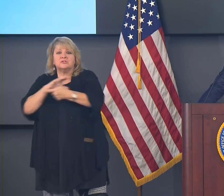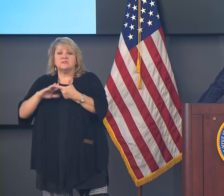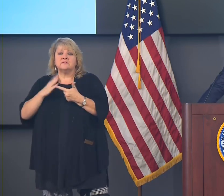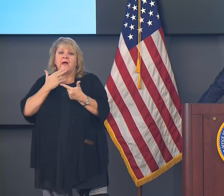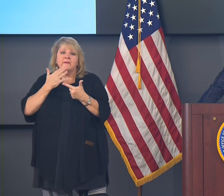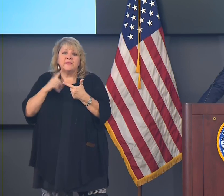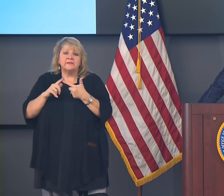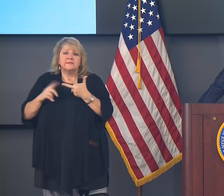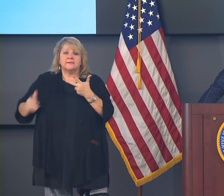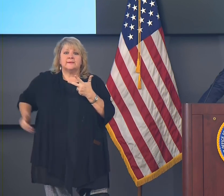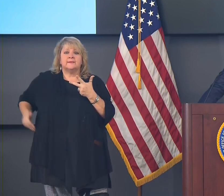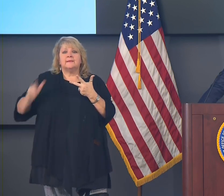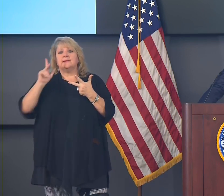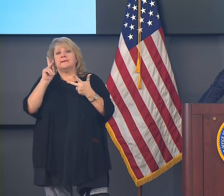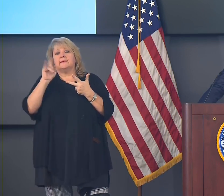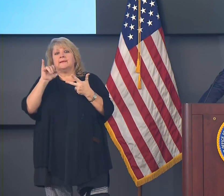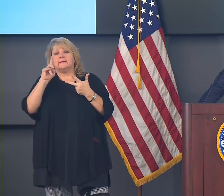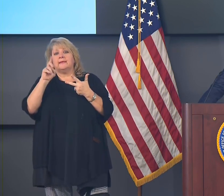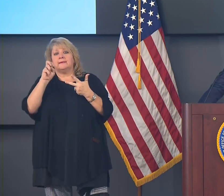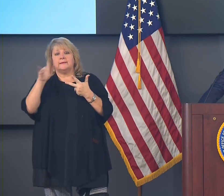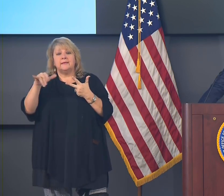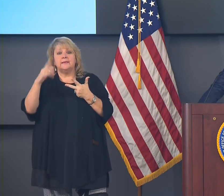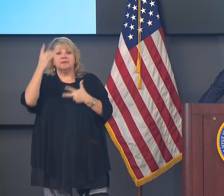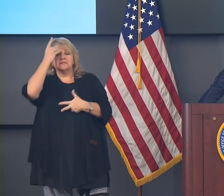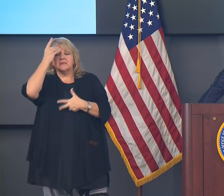disease, heart disease, obesity, and so forth.